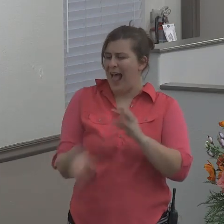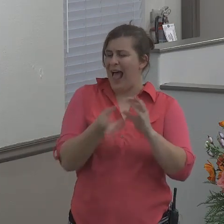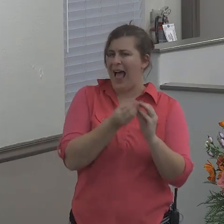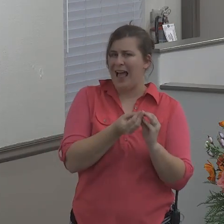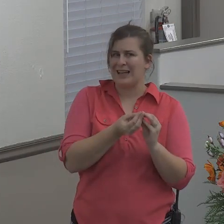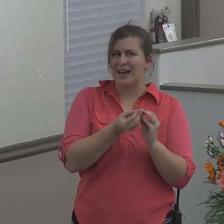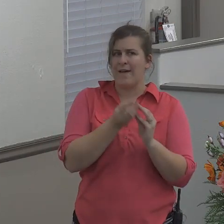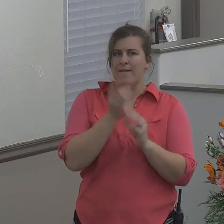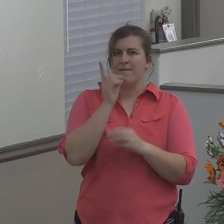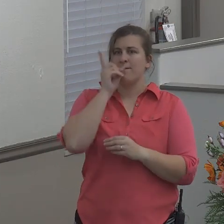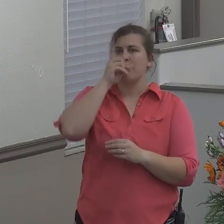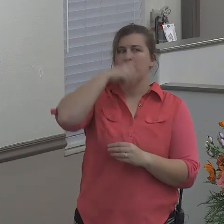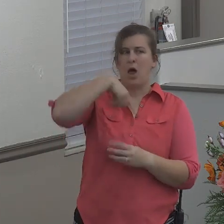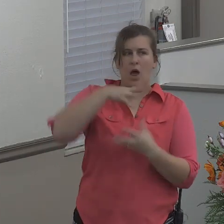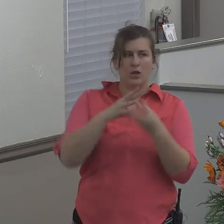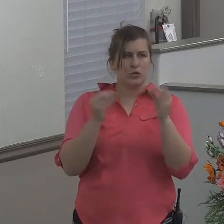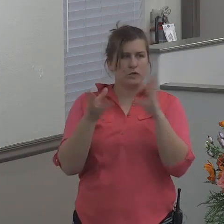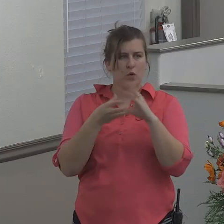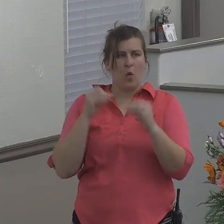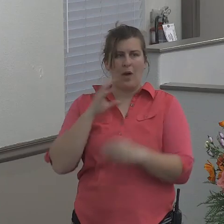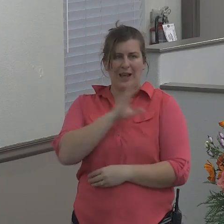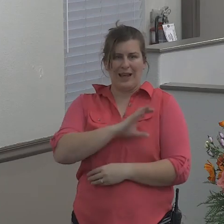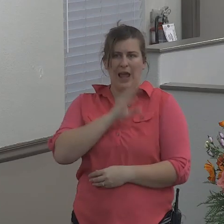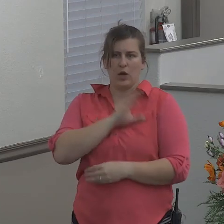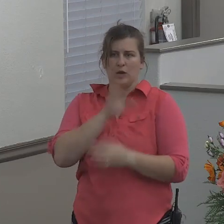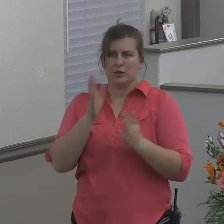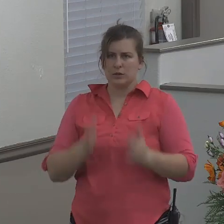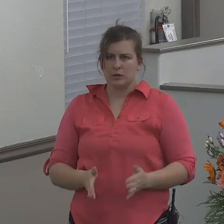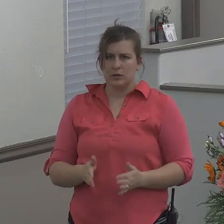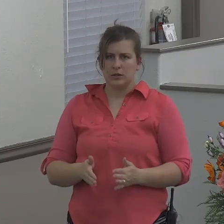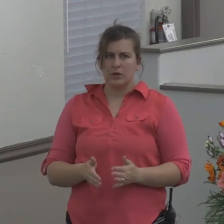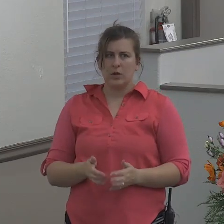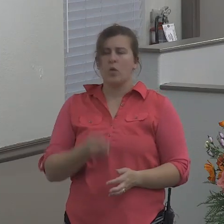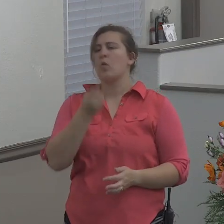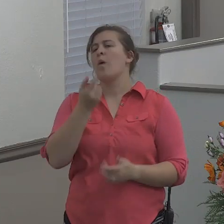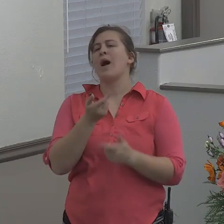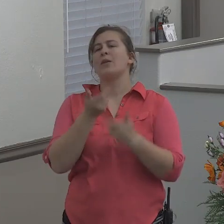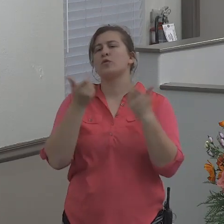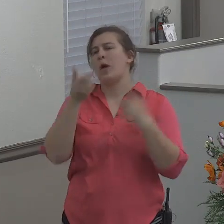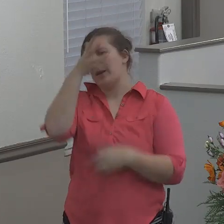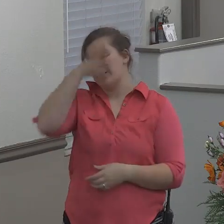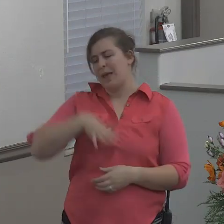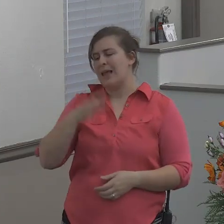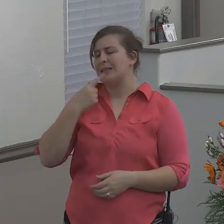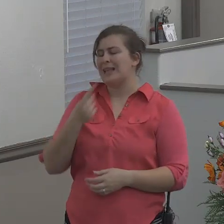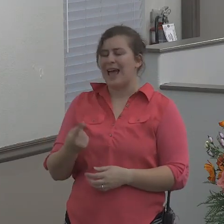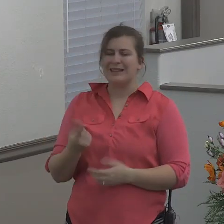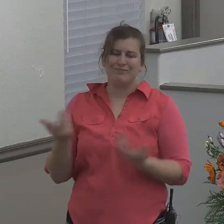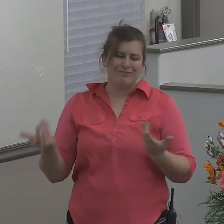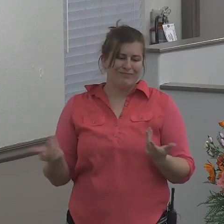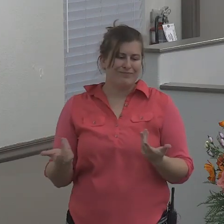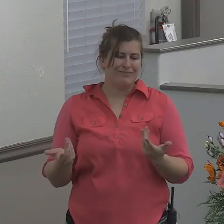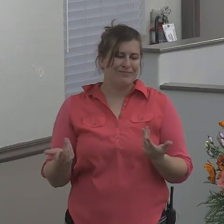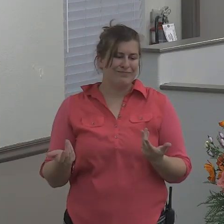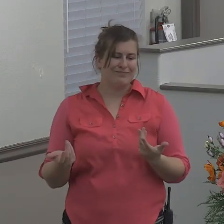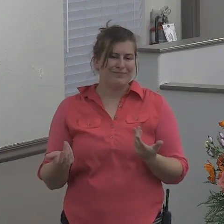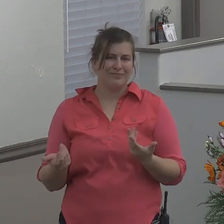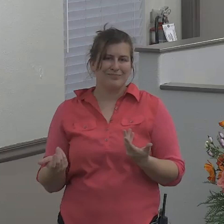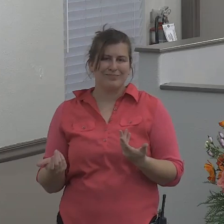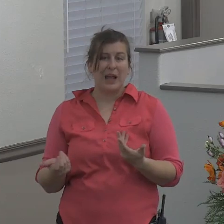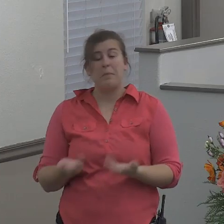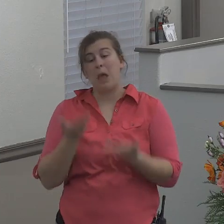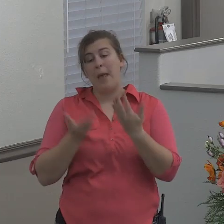creature? As the late, great Dr. McGee put it, it is begging the point to say that this is another Jonah.